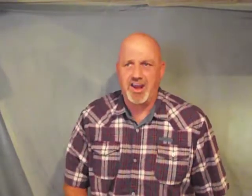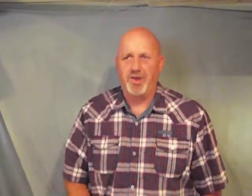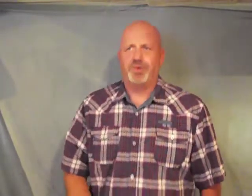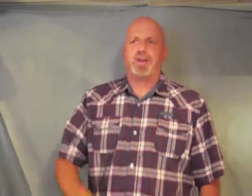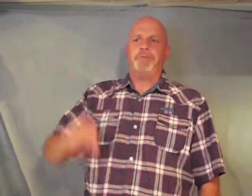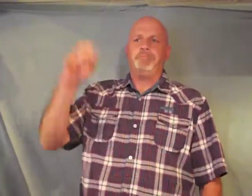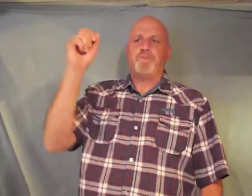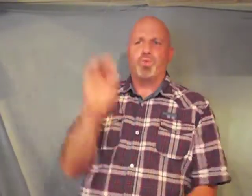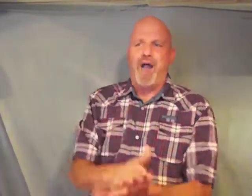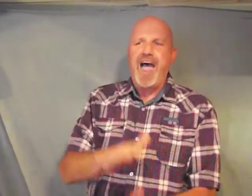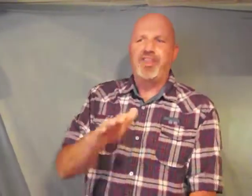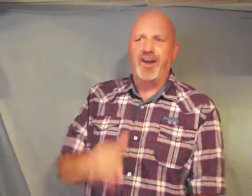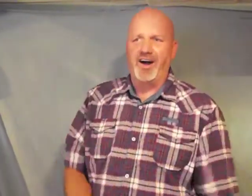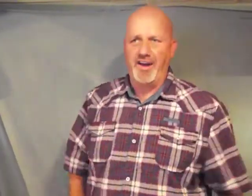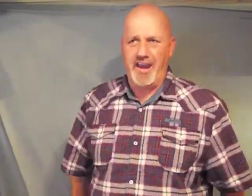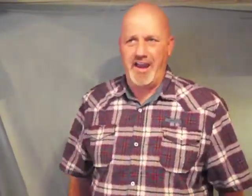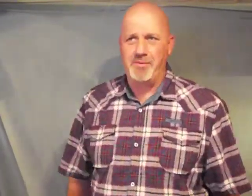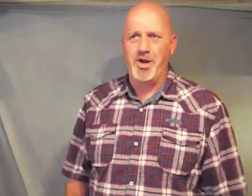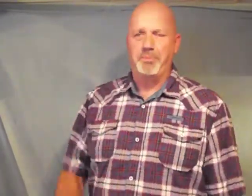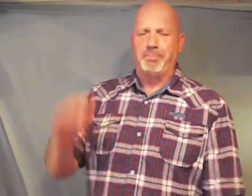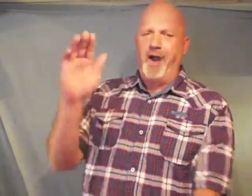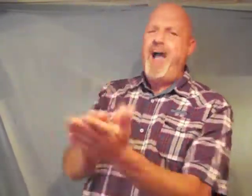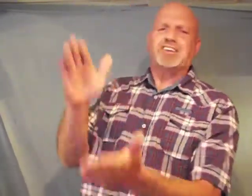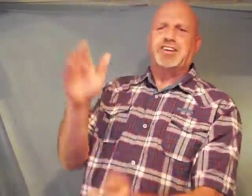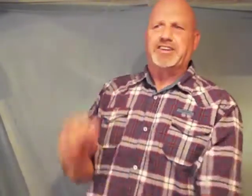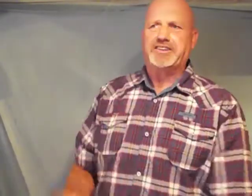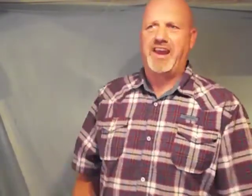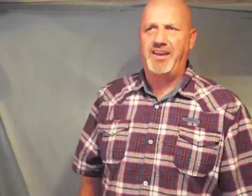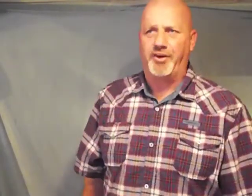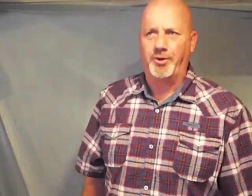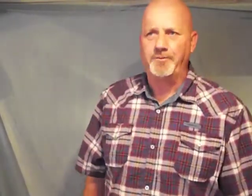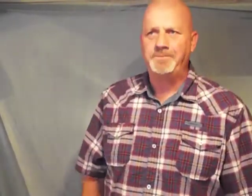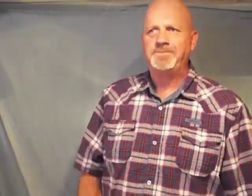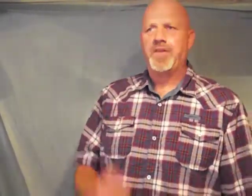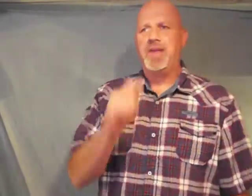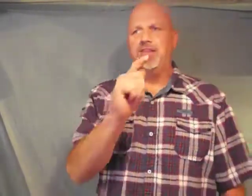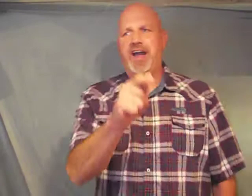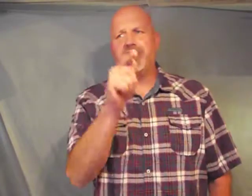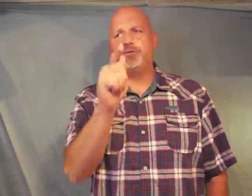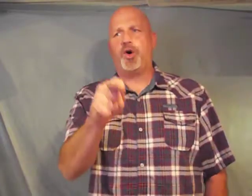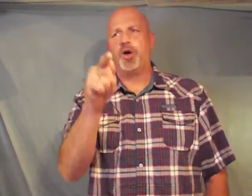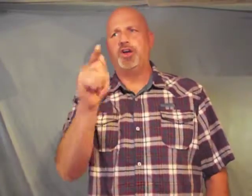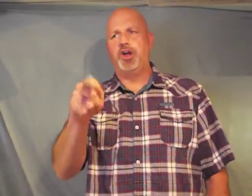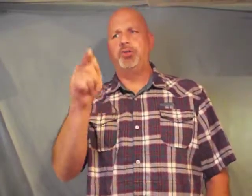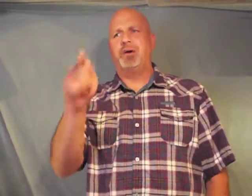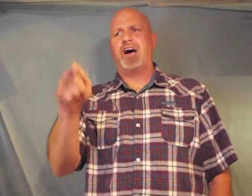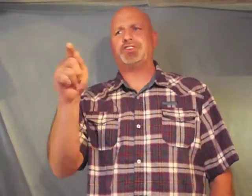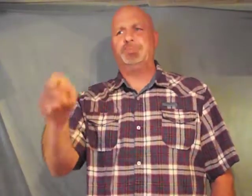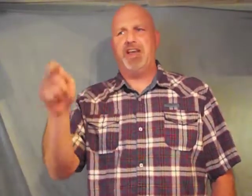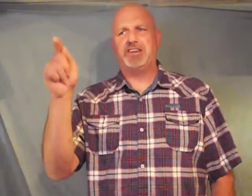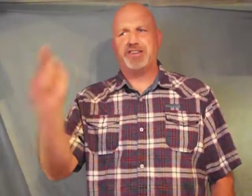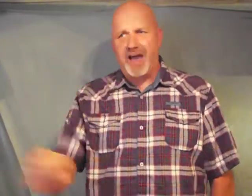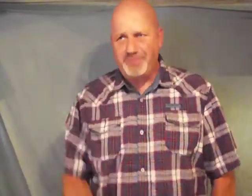wrath on him who practices evil therefore you must be subject